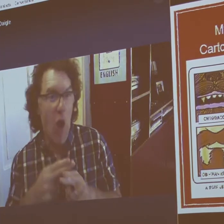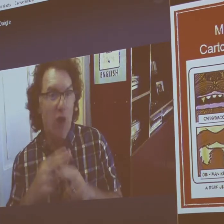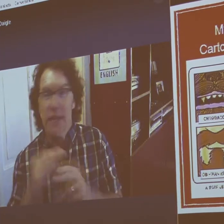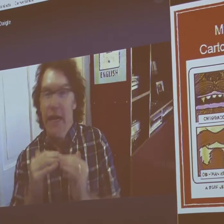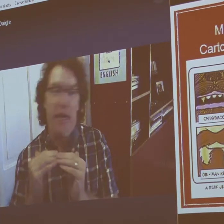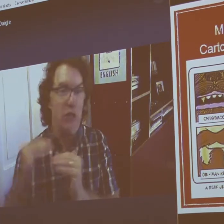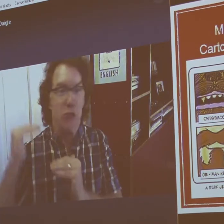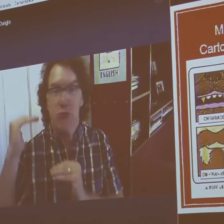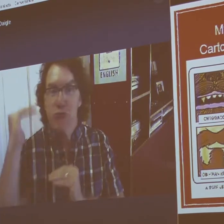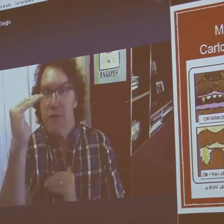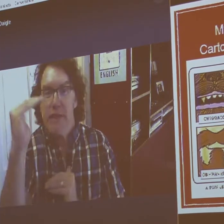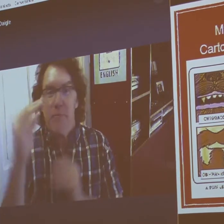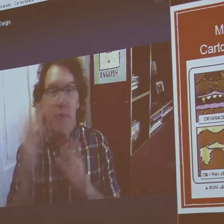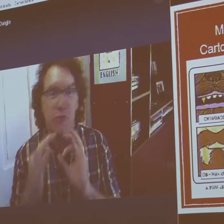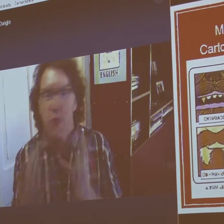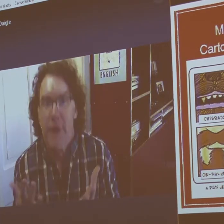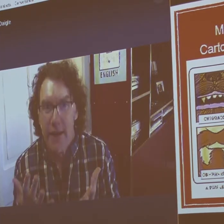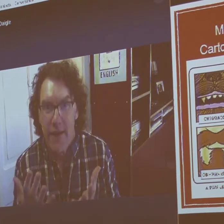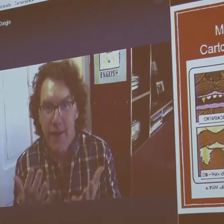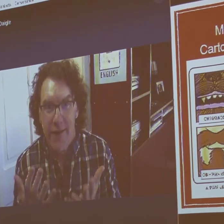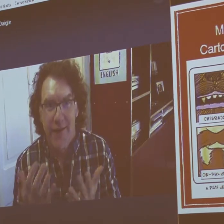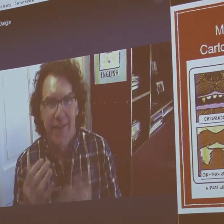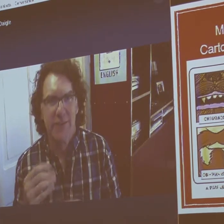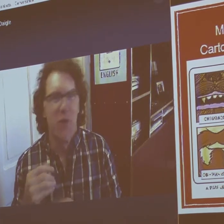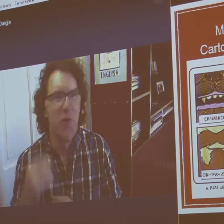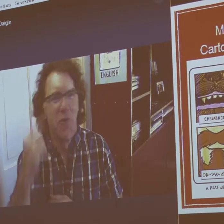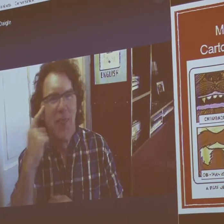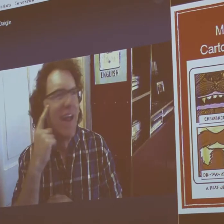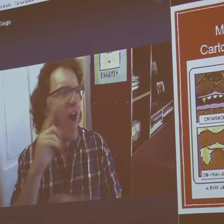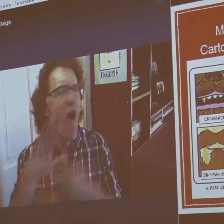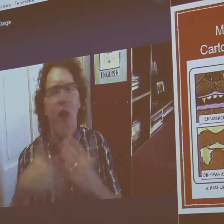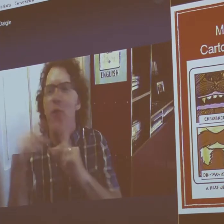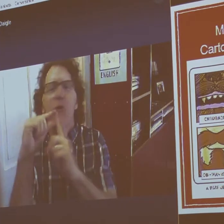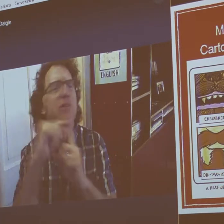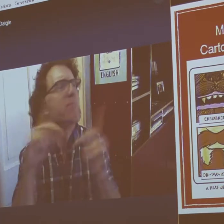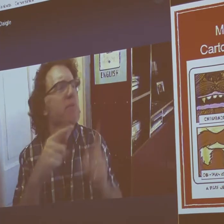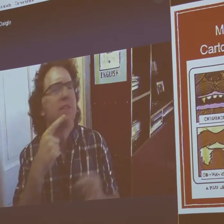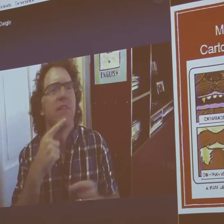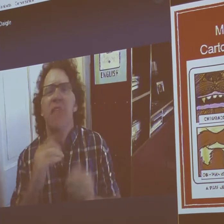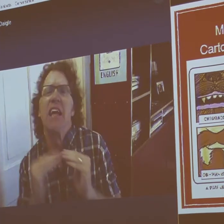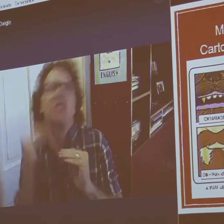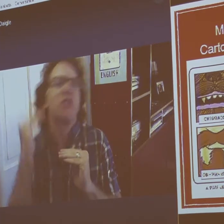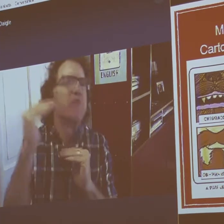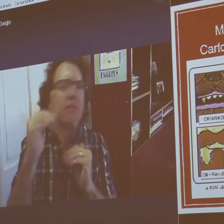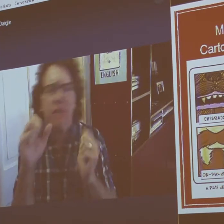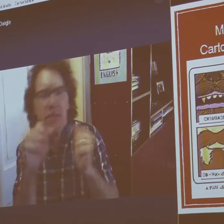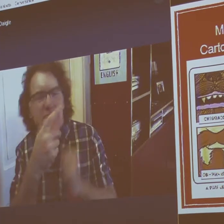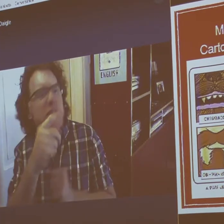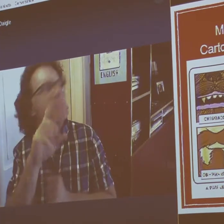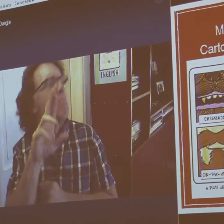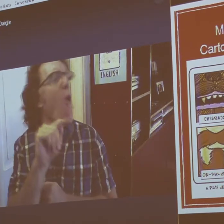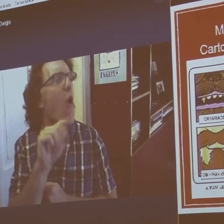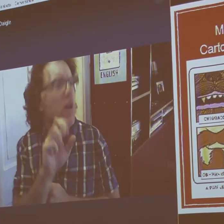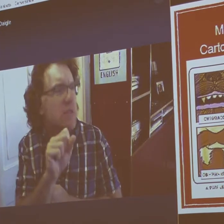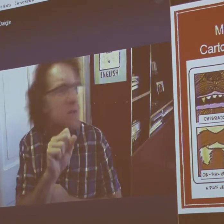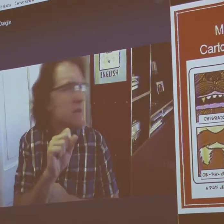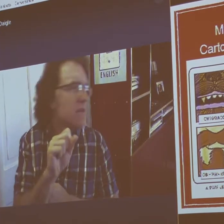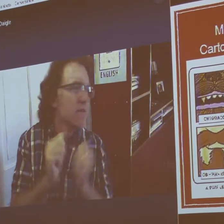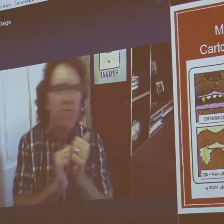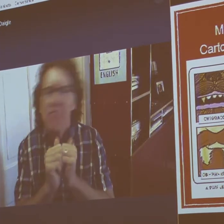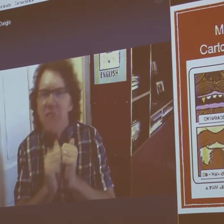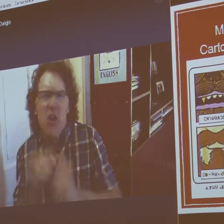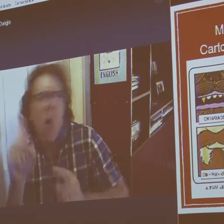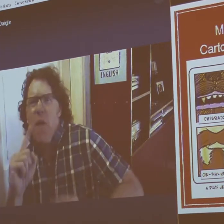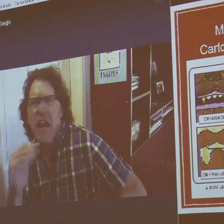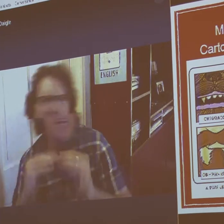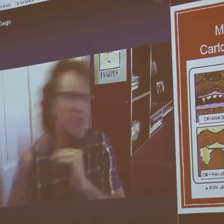and sign news. The next, the next cartoon is Extreme Interpreting. You know, that time, everybody